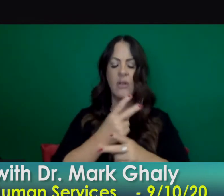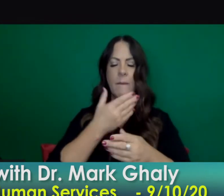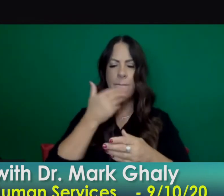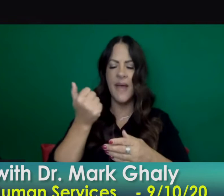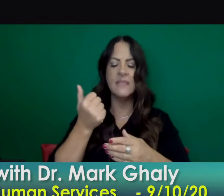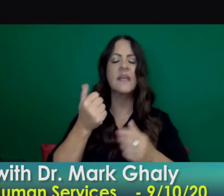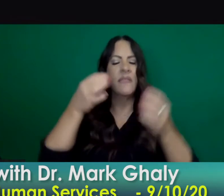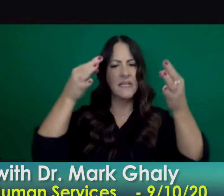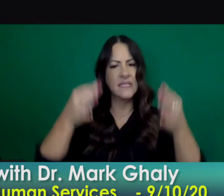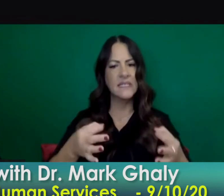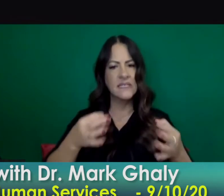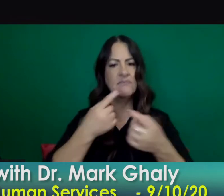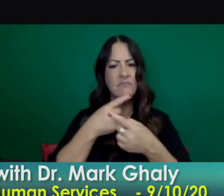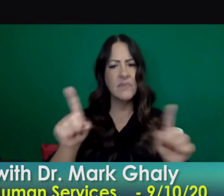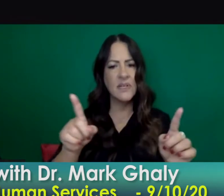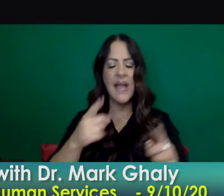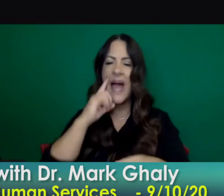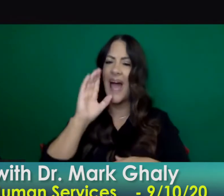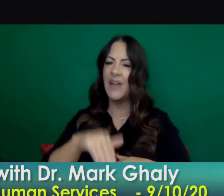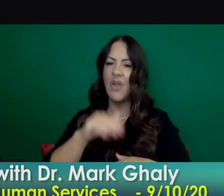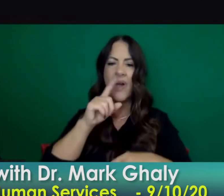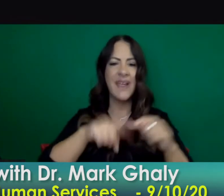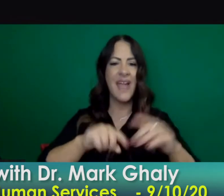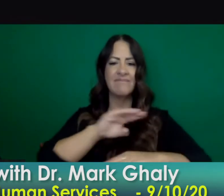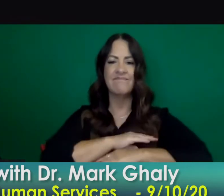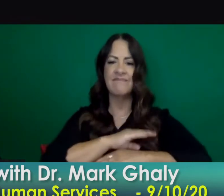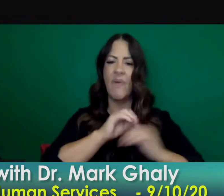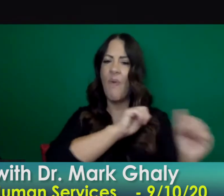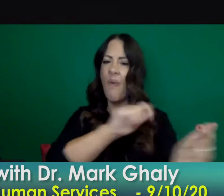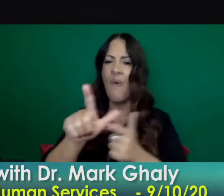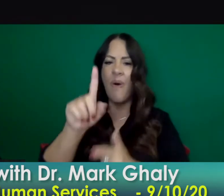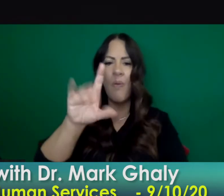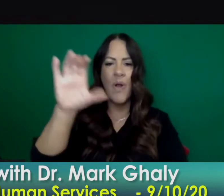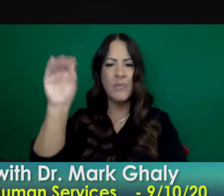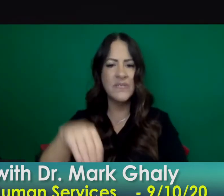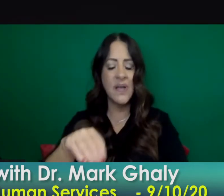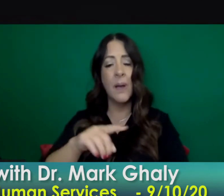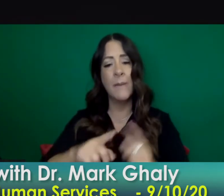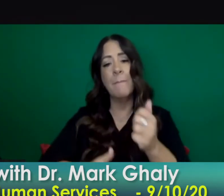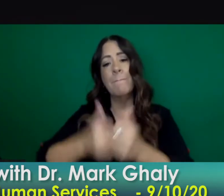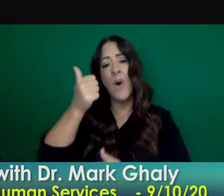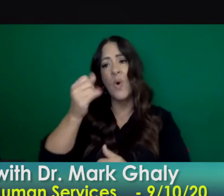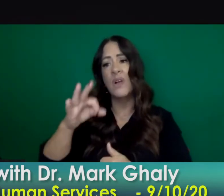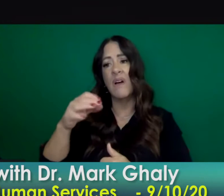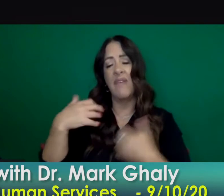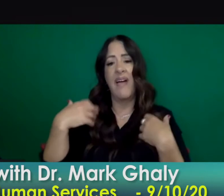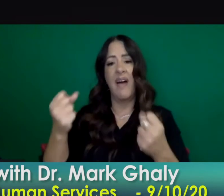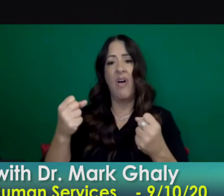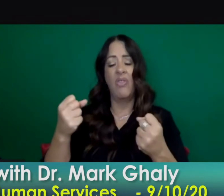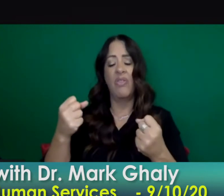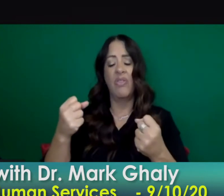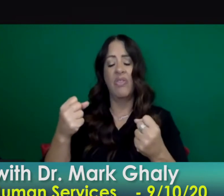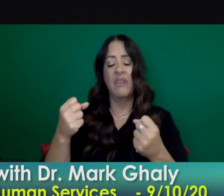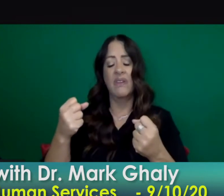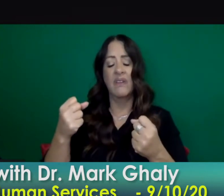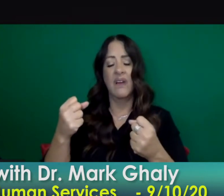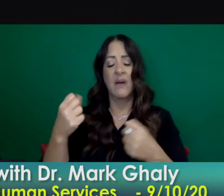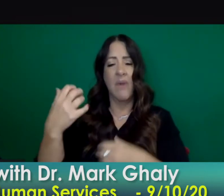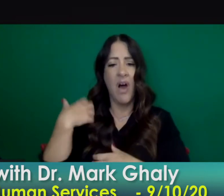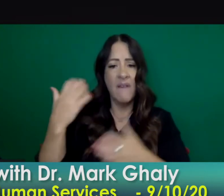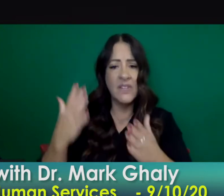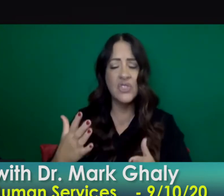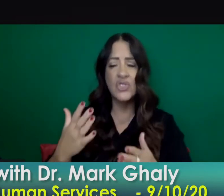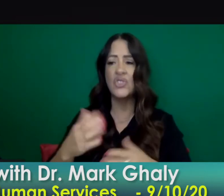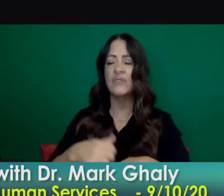in a moment where we are not pleasing everybody and i think local health officers are really receiving the brunt of that so i would also just echo what